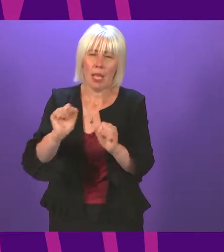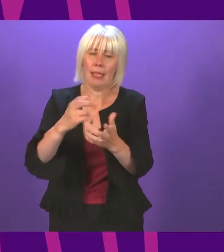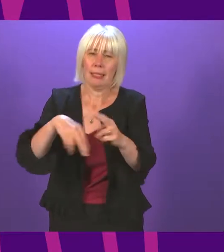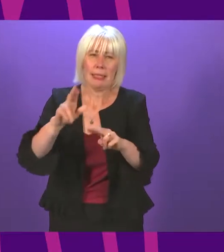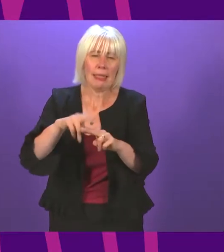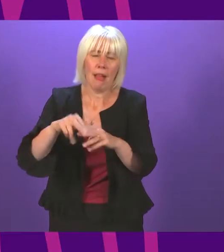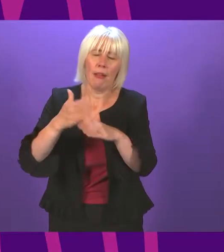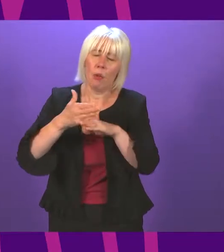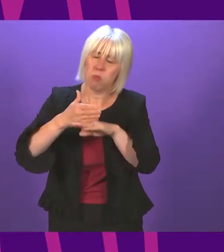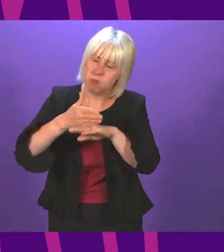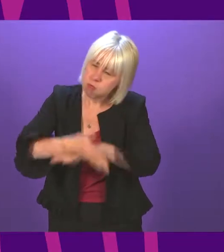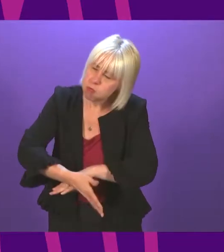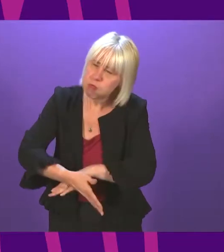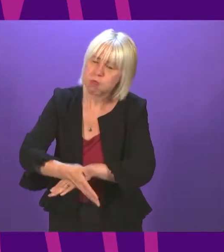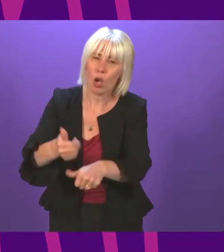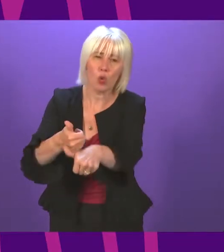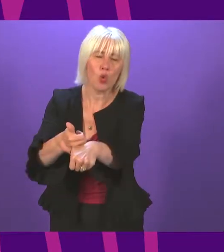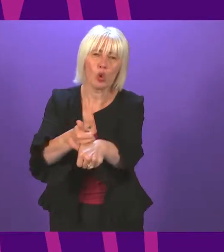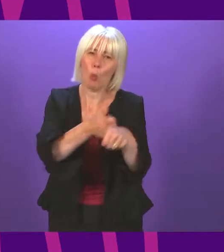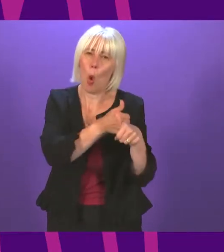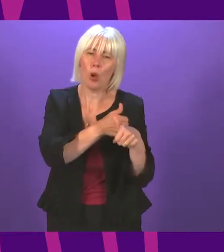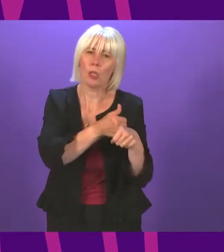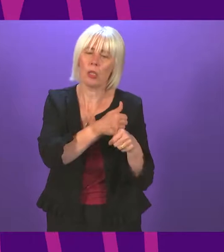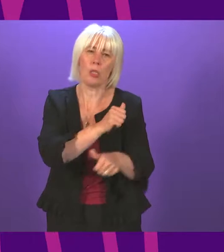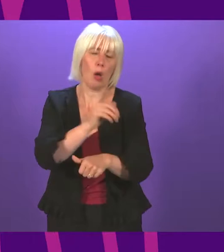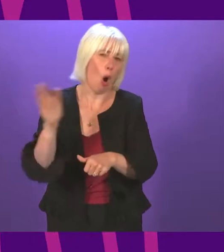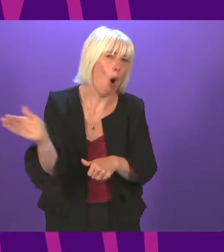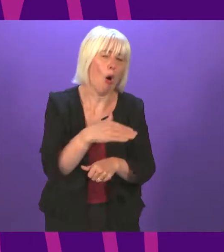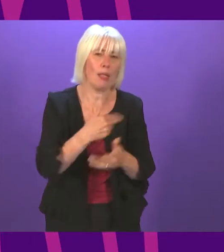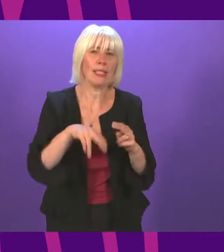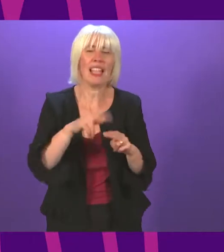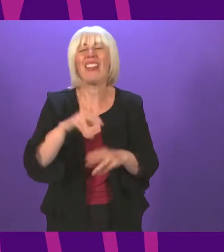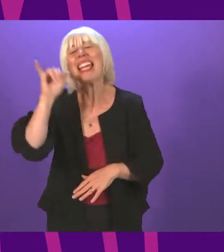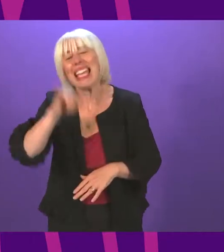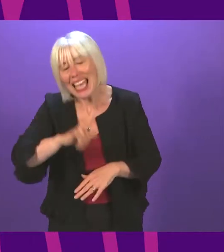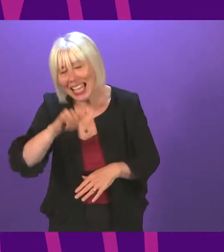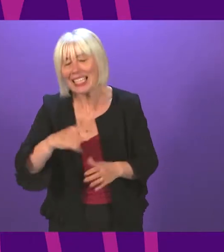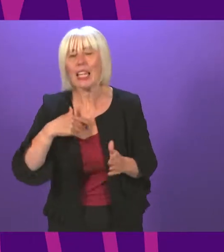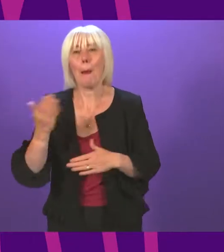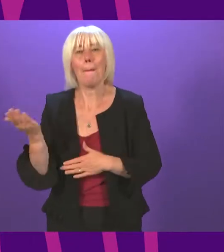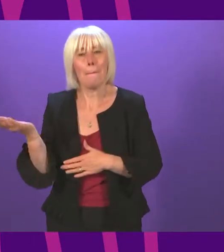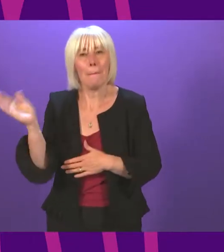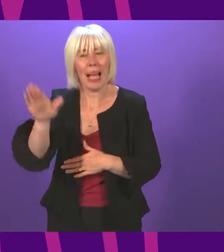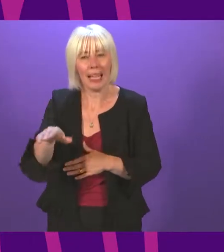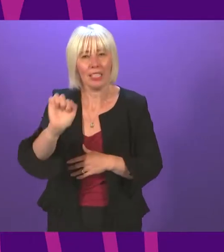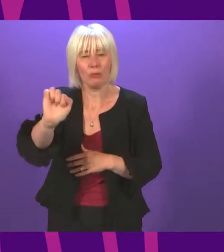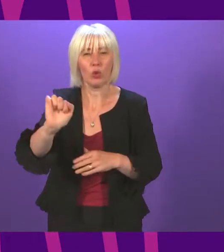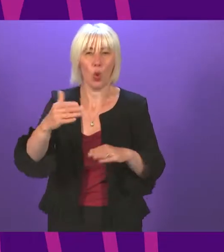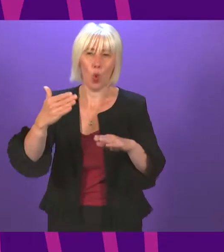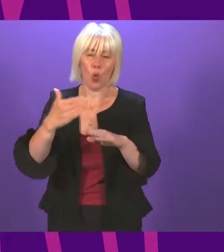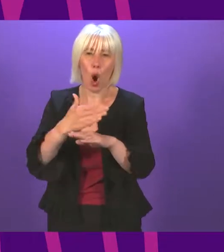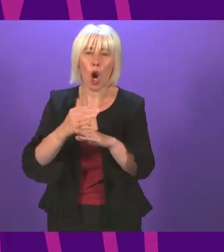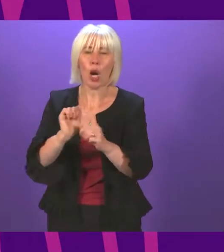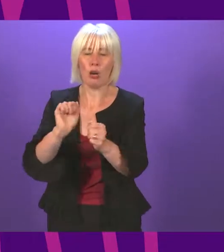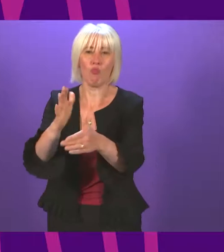to support colleagues in secondary care. They do, yes, need to return to doing work in